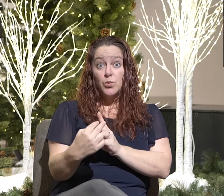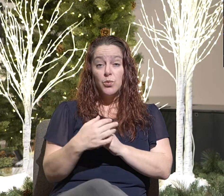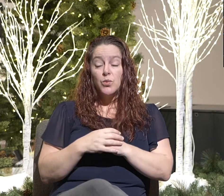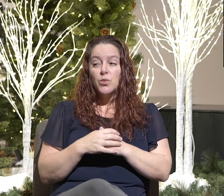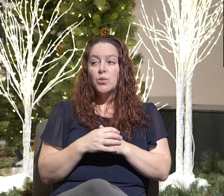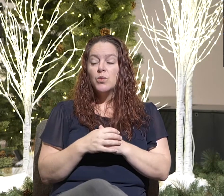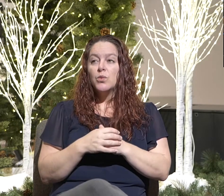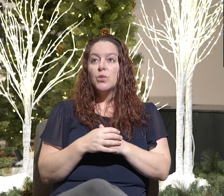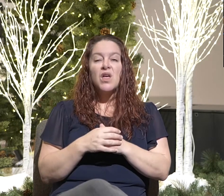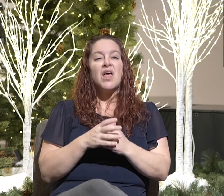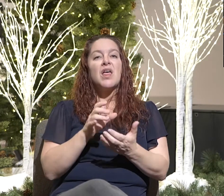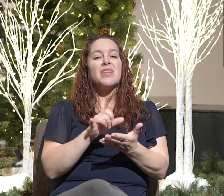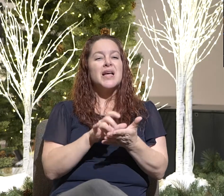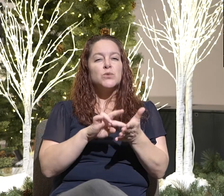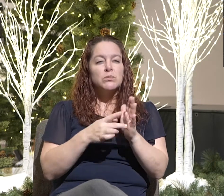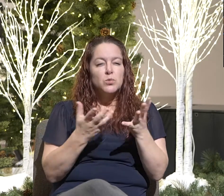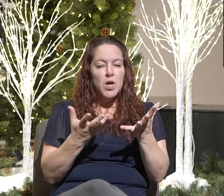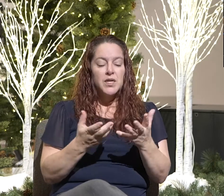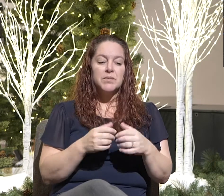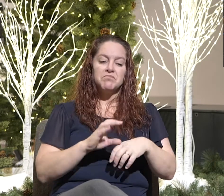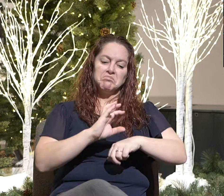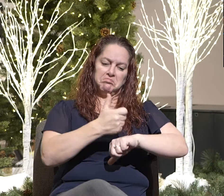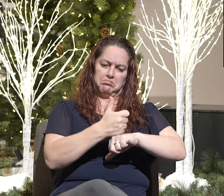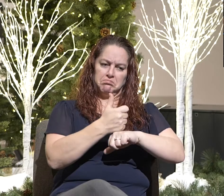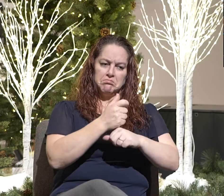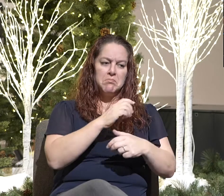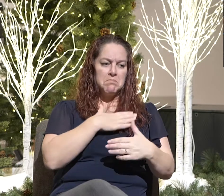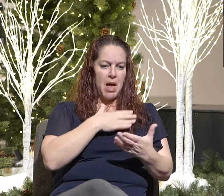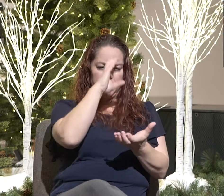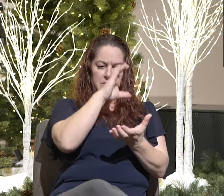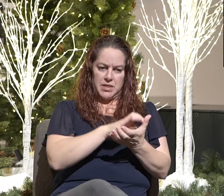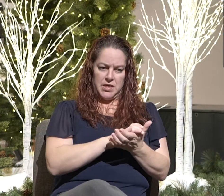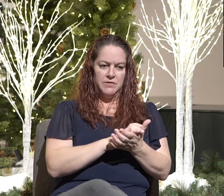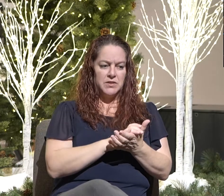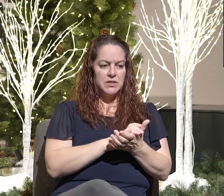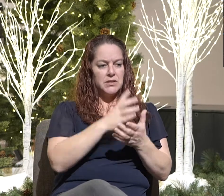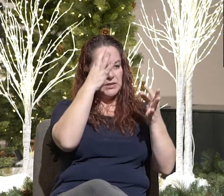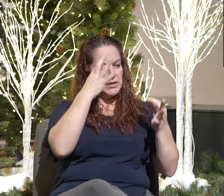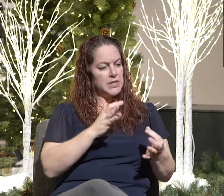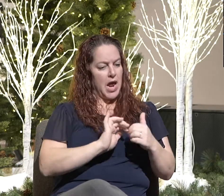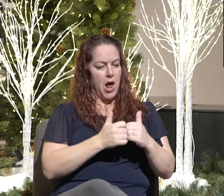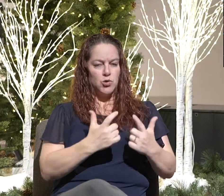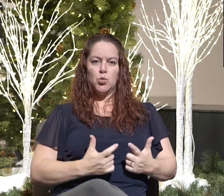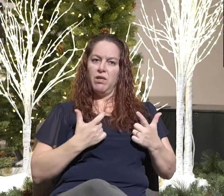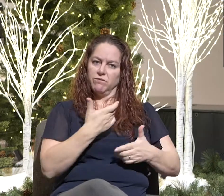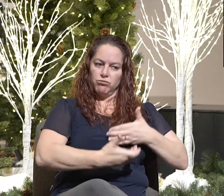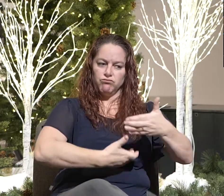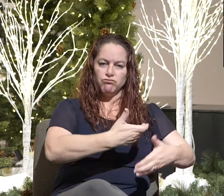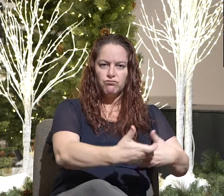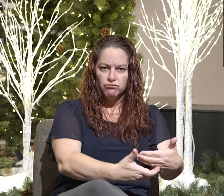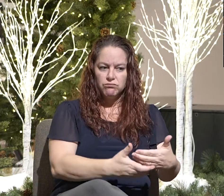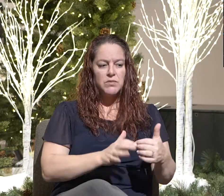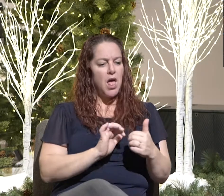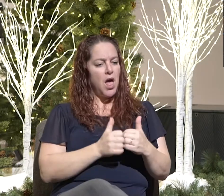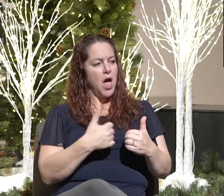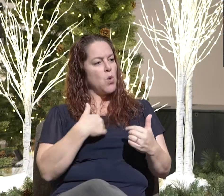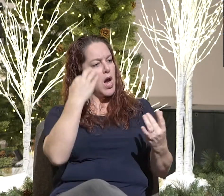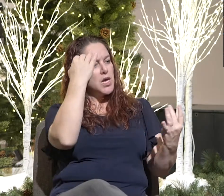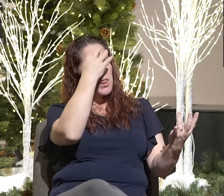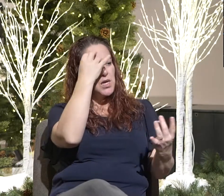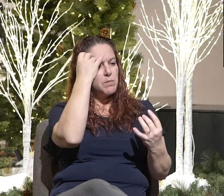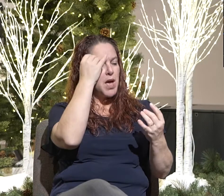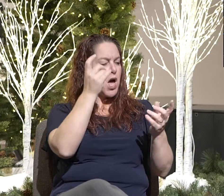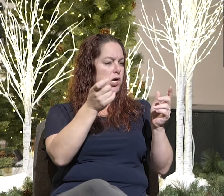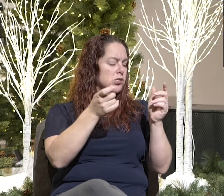A worldview is the set of beliefs that determine how we live. It defines how we think about the world,